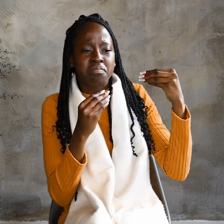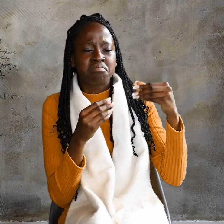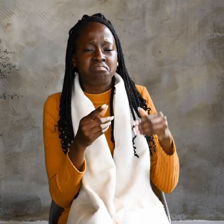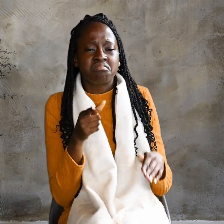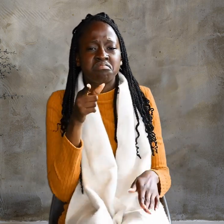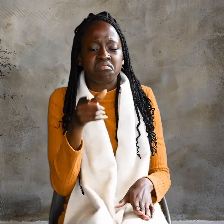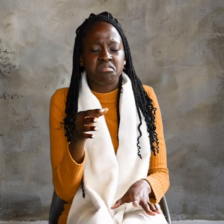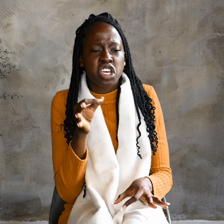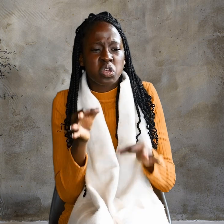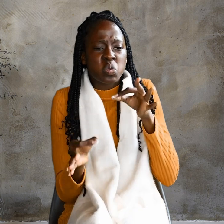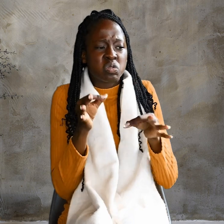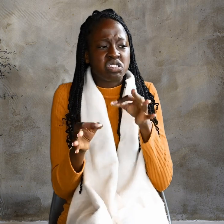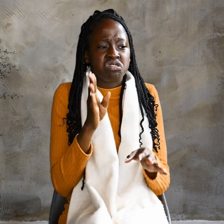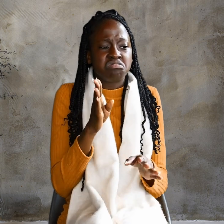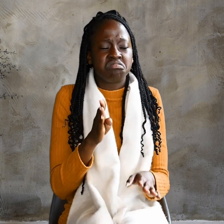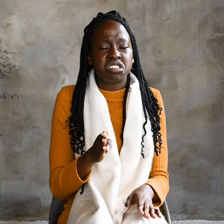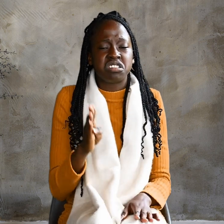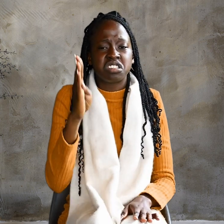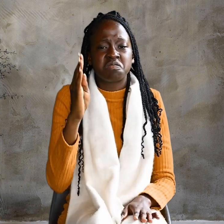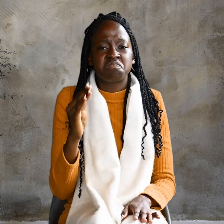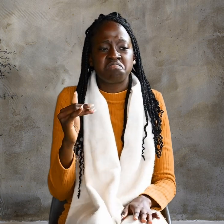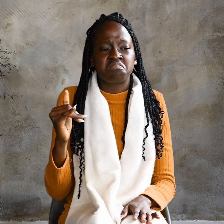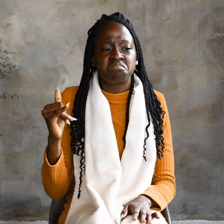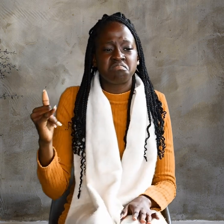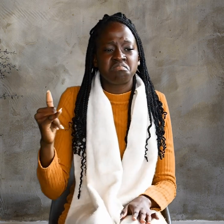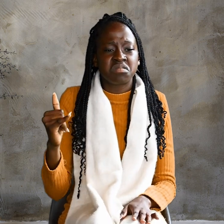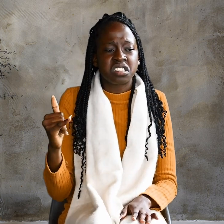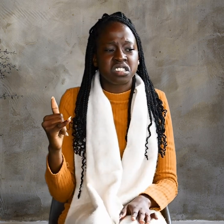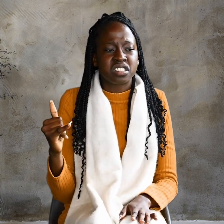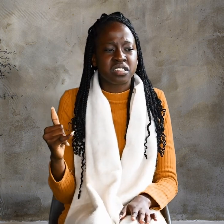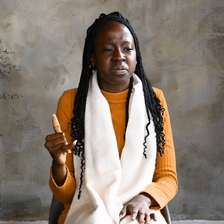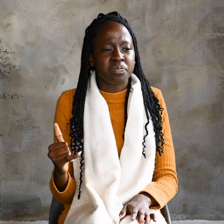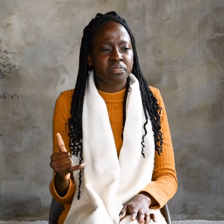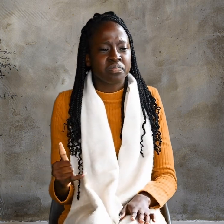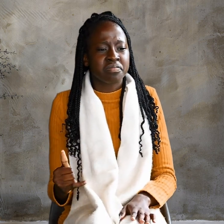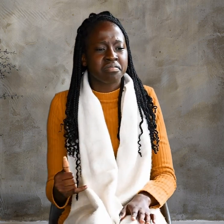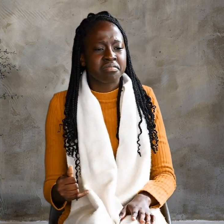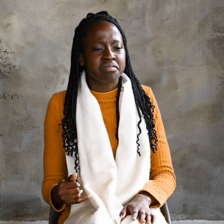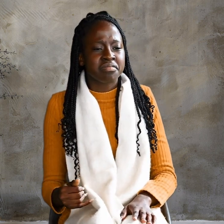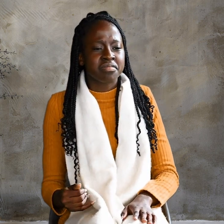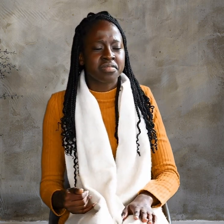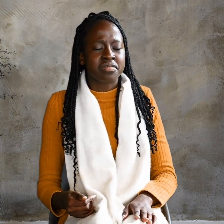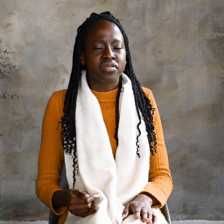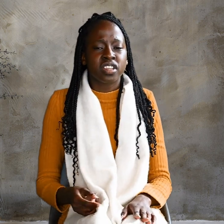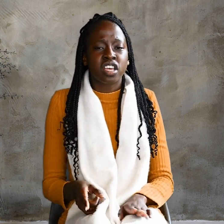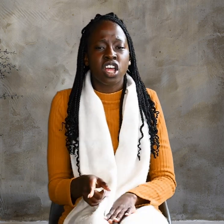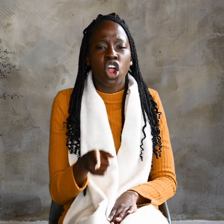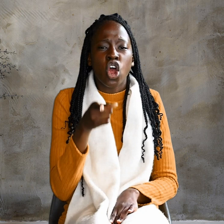But you have no idea where I come from or where I am going.